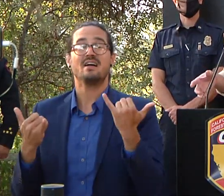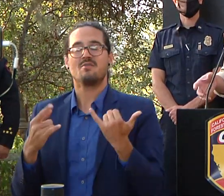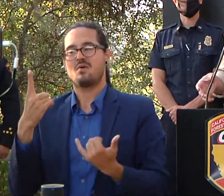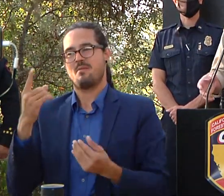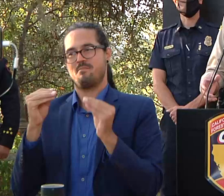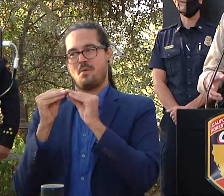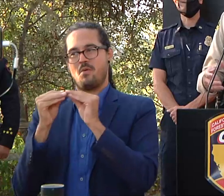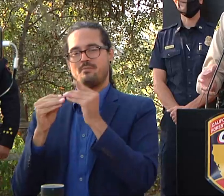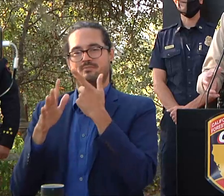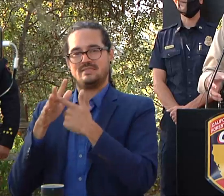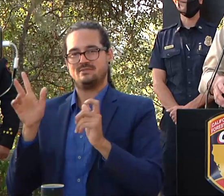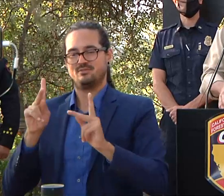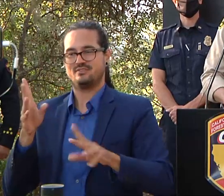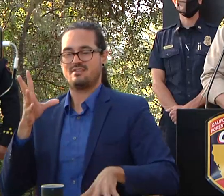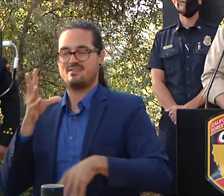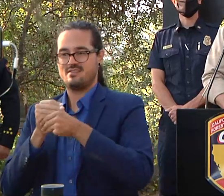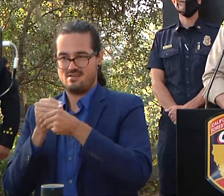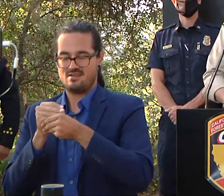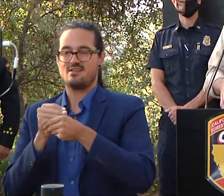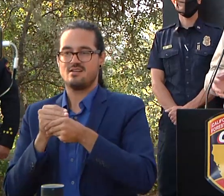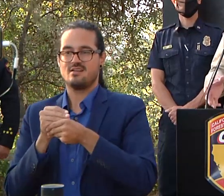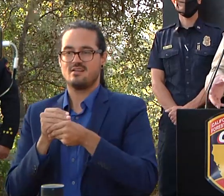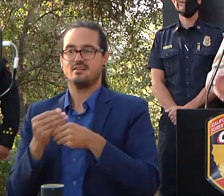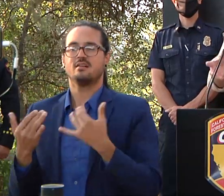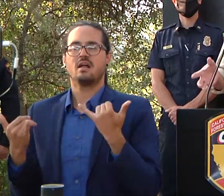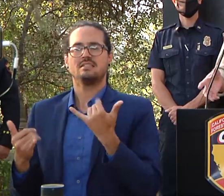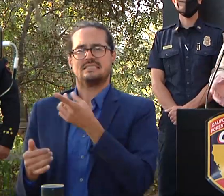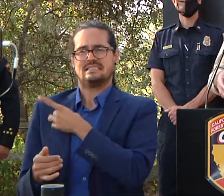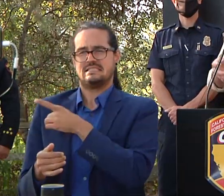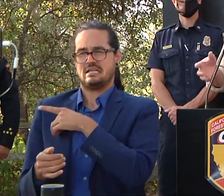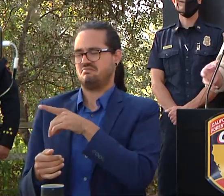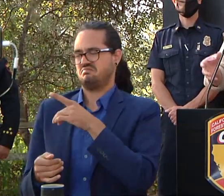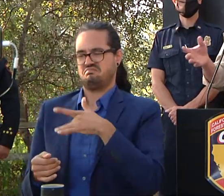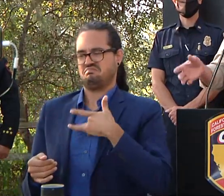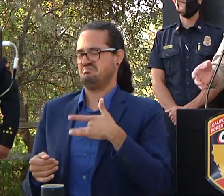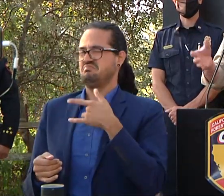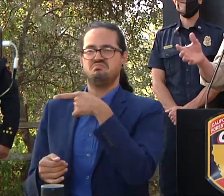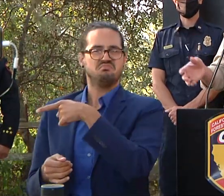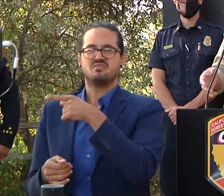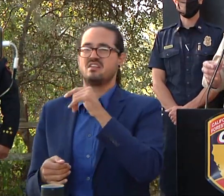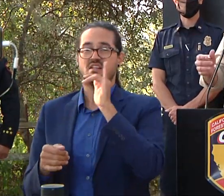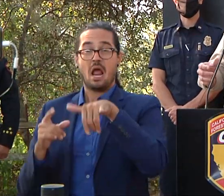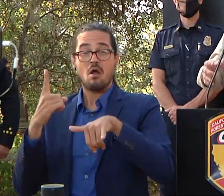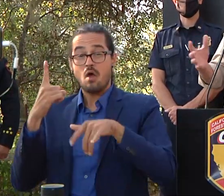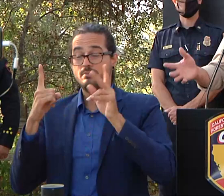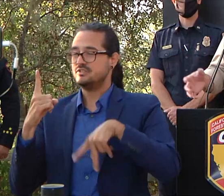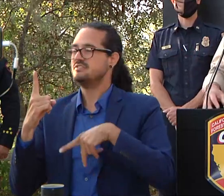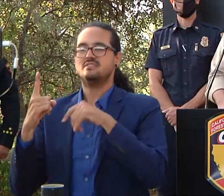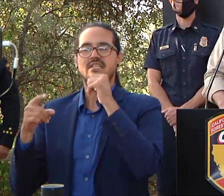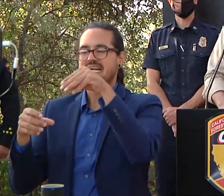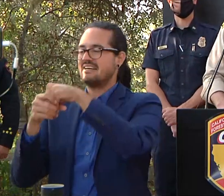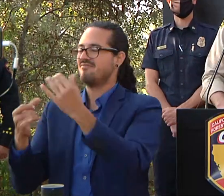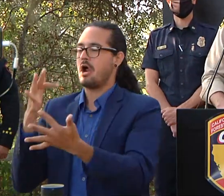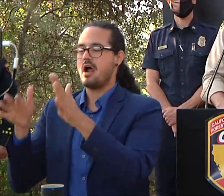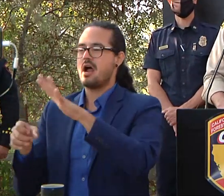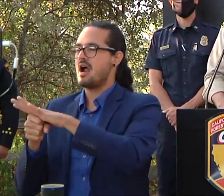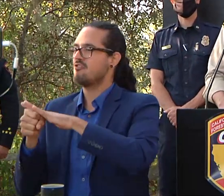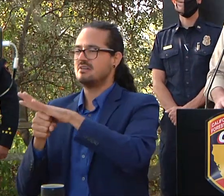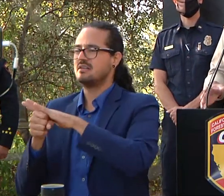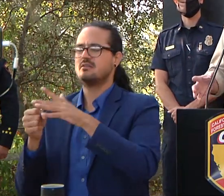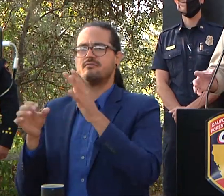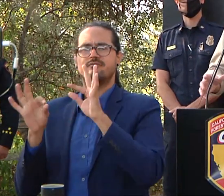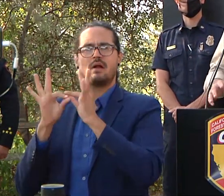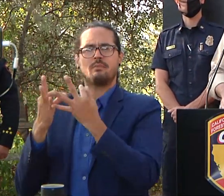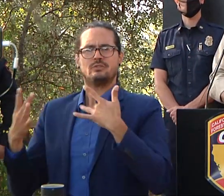what i'm getting from our detectives it appears that uh that that person is likely not a fire victim again it's just someone where you know a concerned family member called